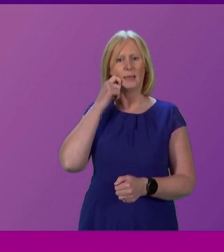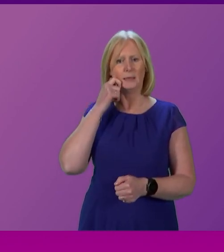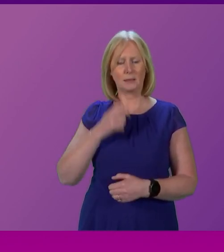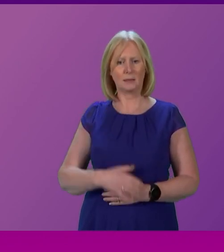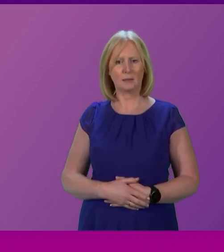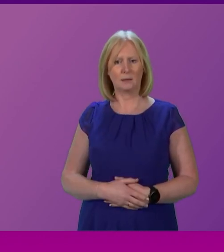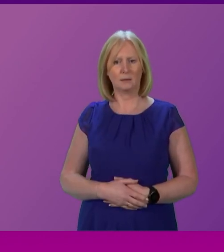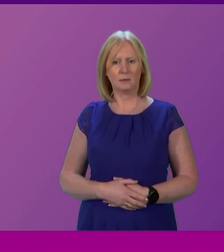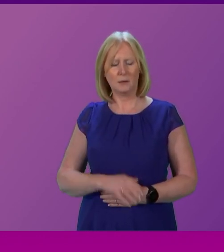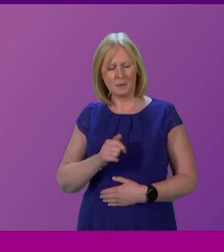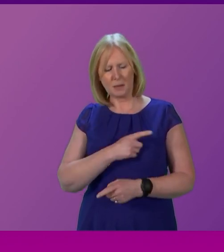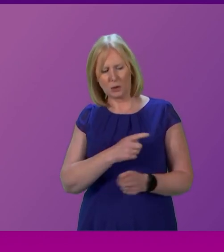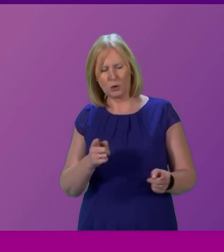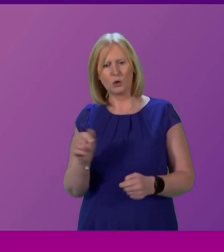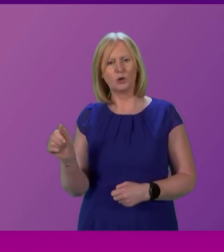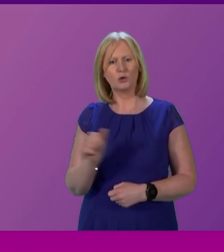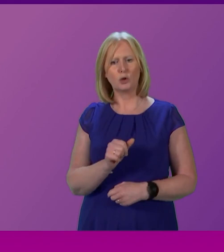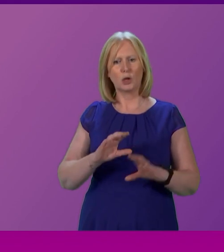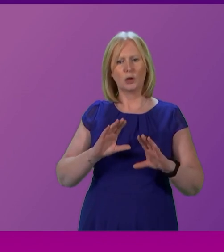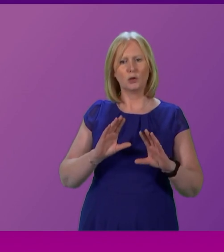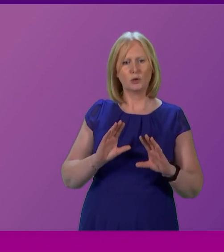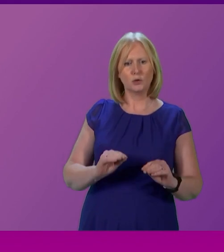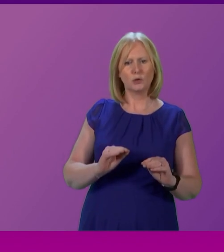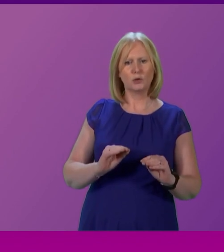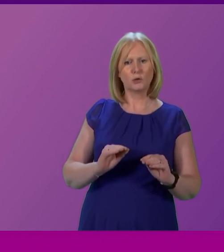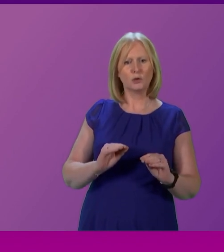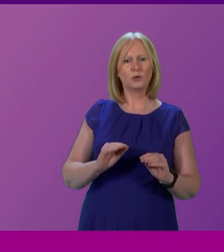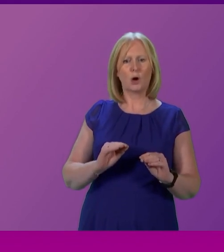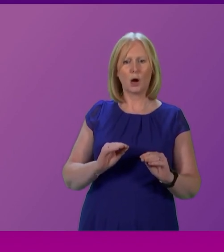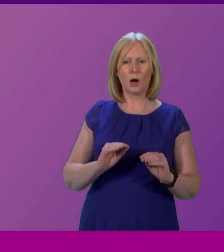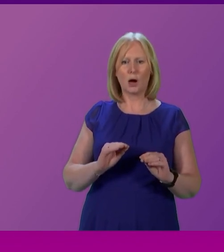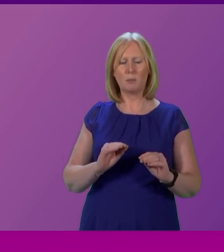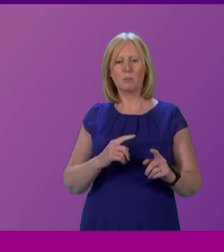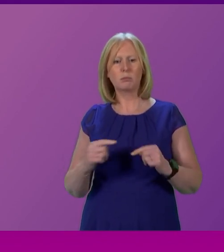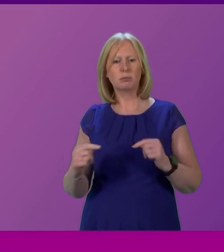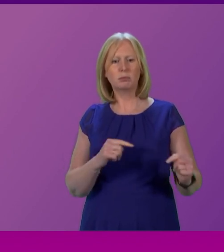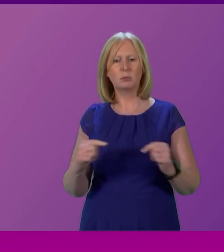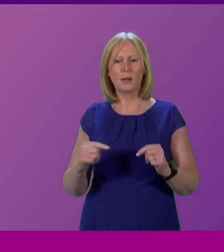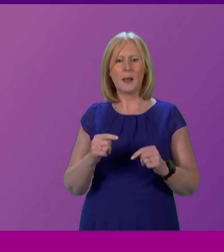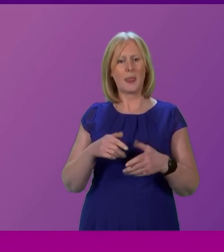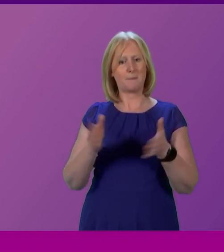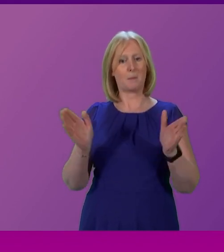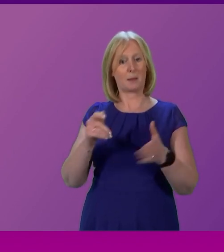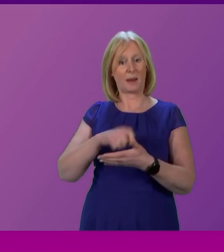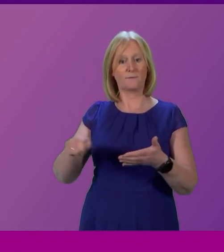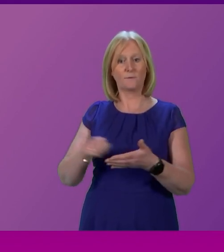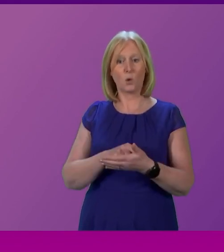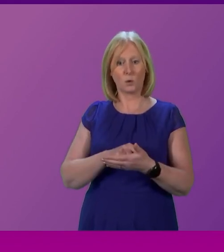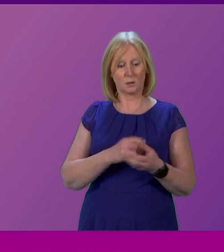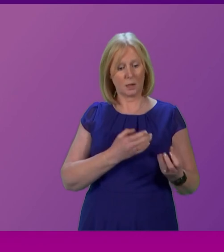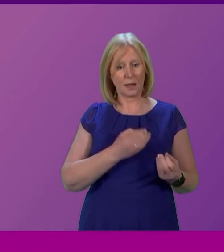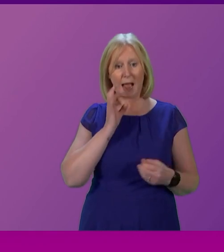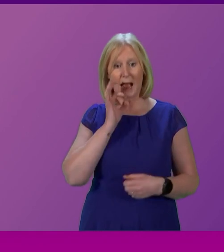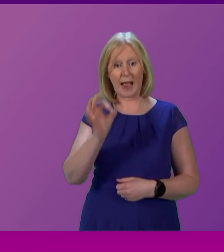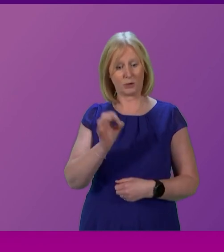democracy movement, maybe they should stop thwarting what the public actually voted for and accept that it is time to put this question to the electorate